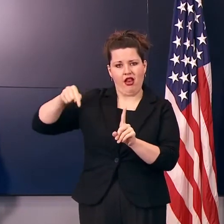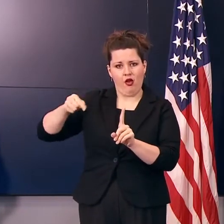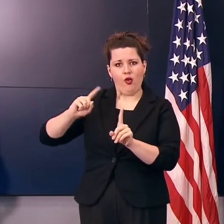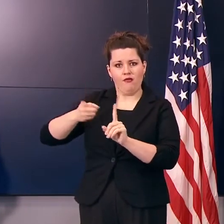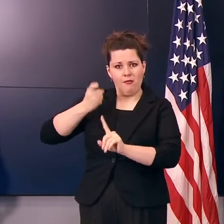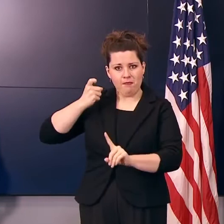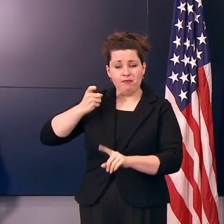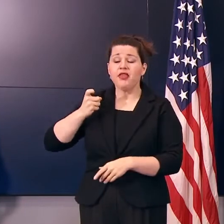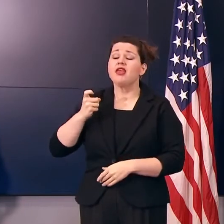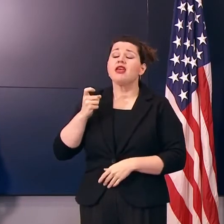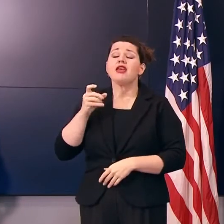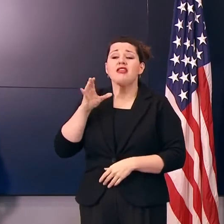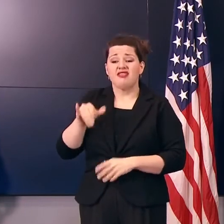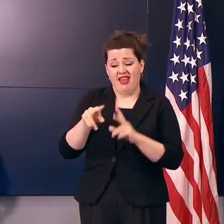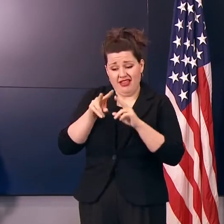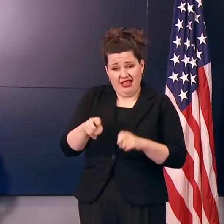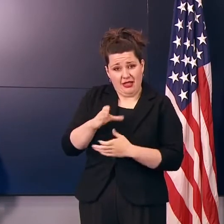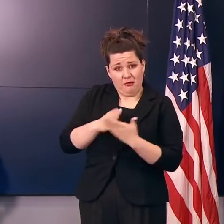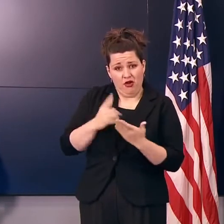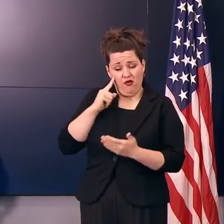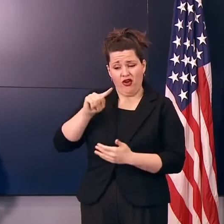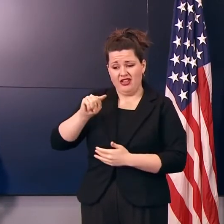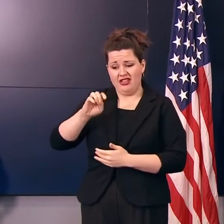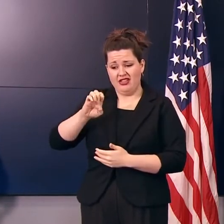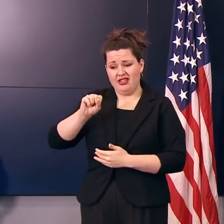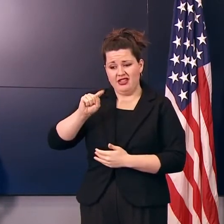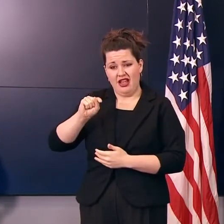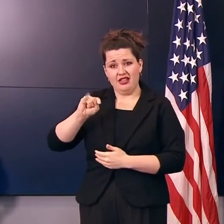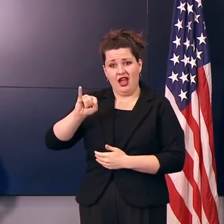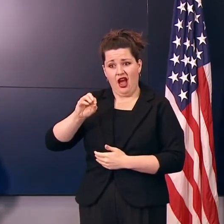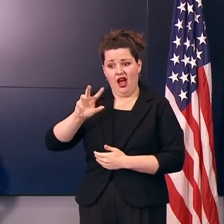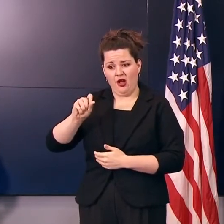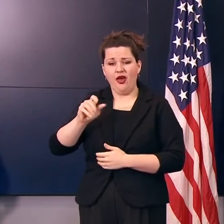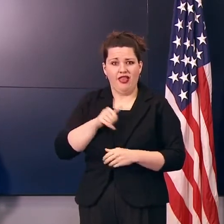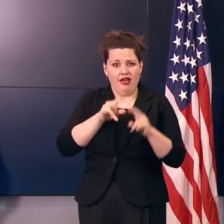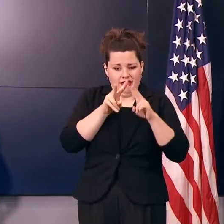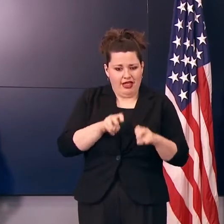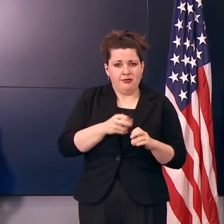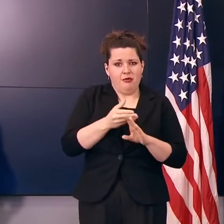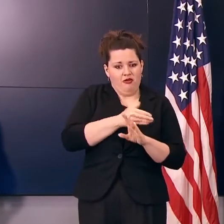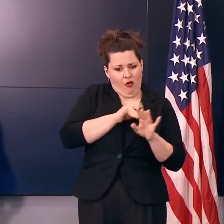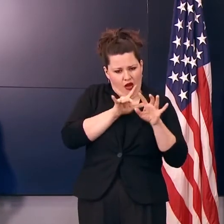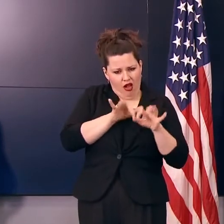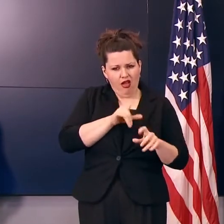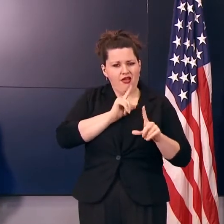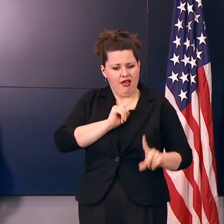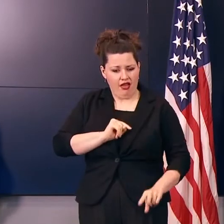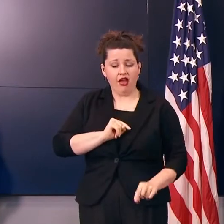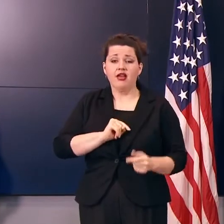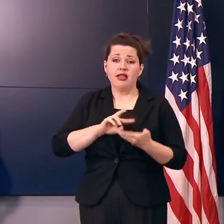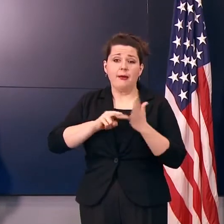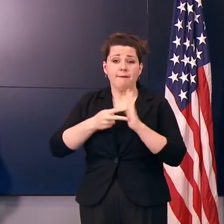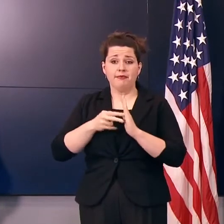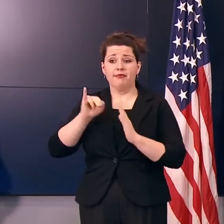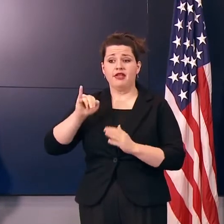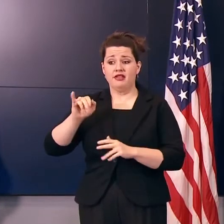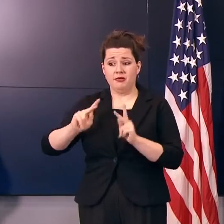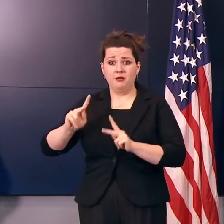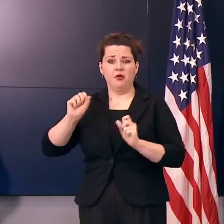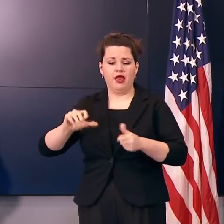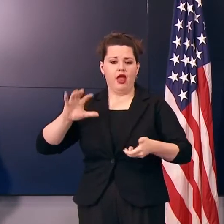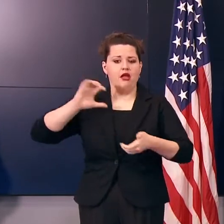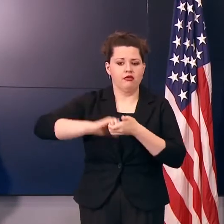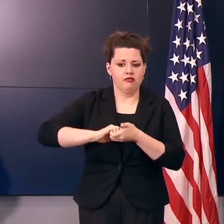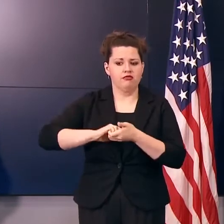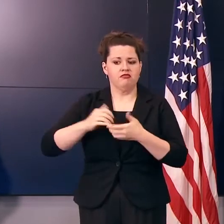And with the assessment piece of Test Iowans, Test Iowa, Iowans actually have an opportunity to be a partner in monitoring